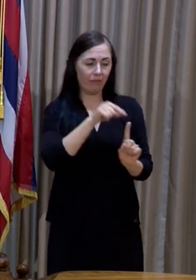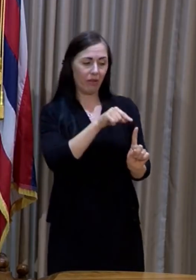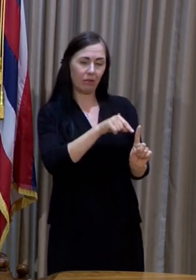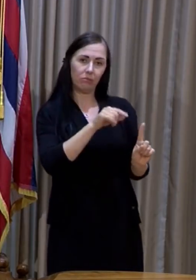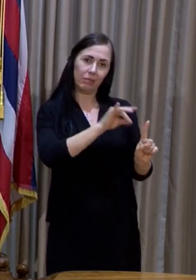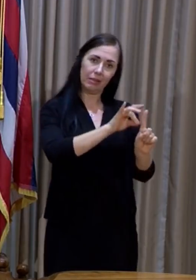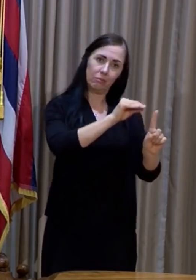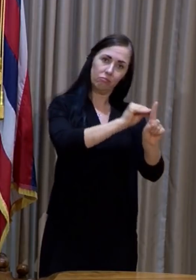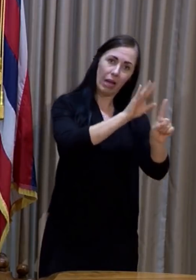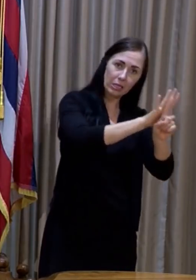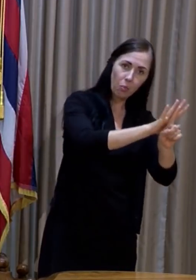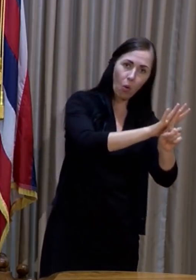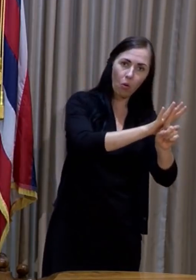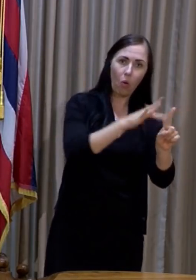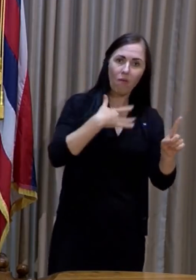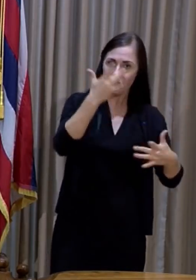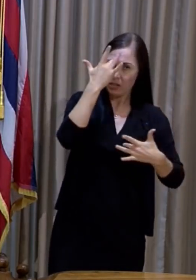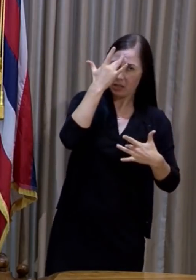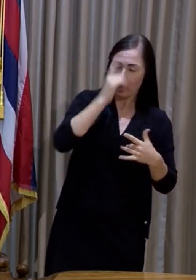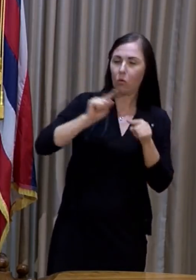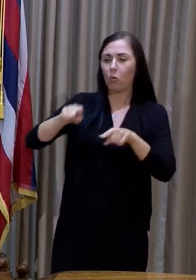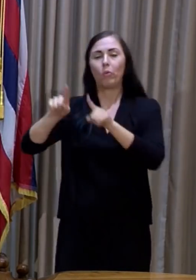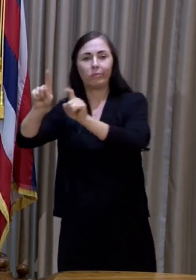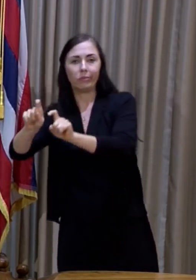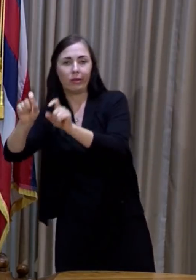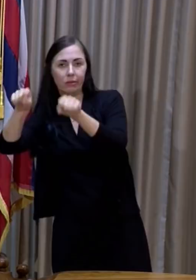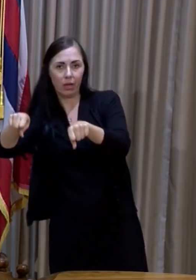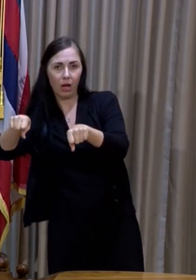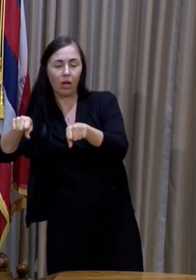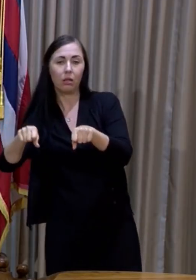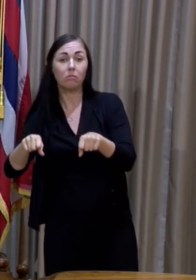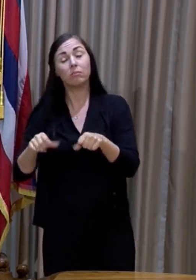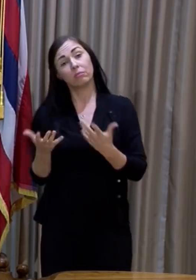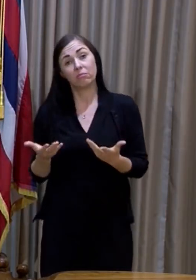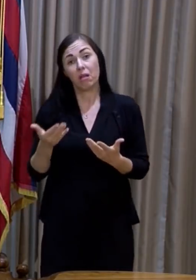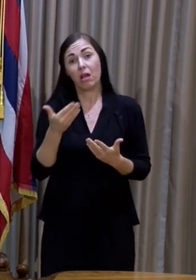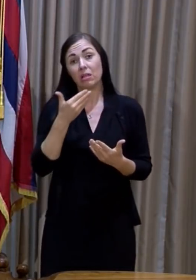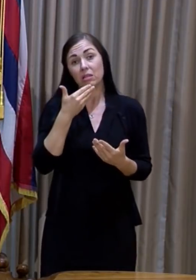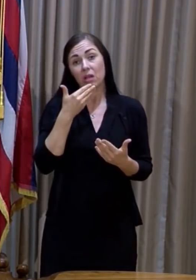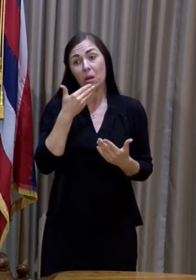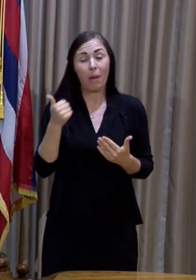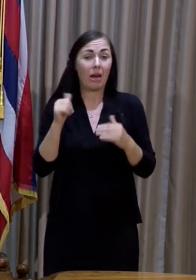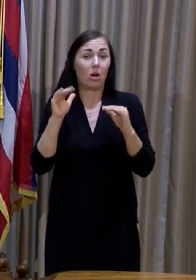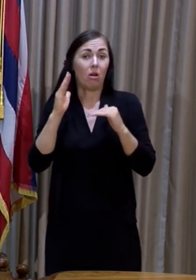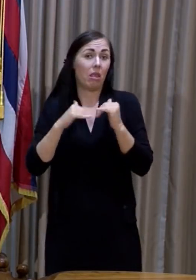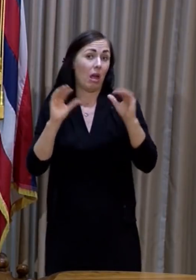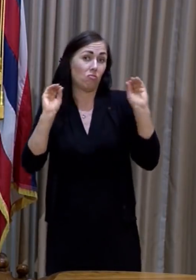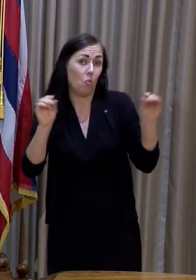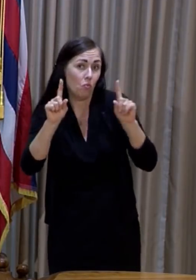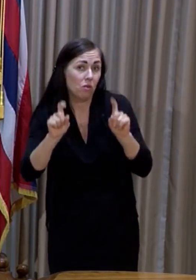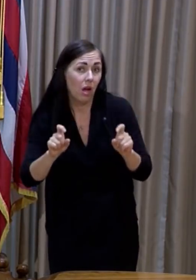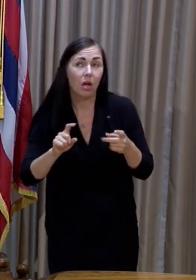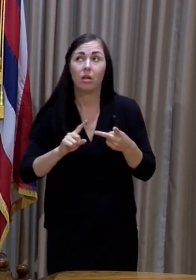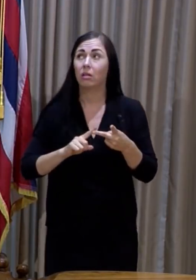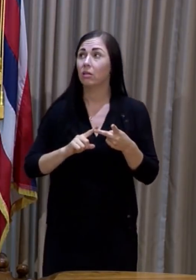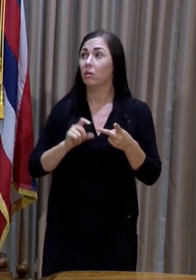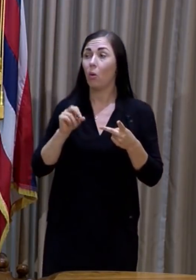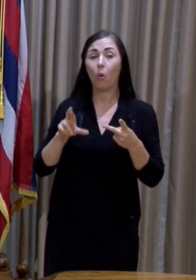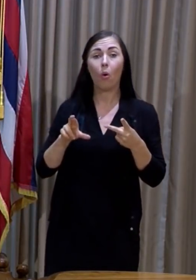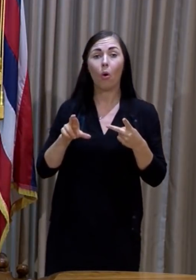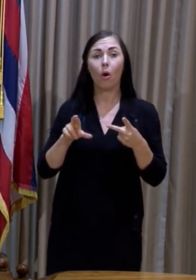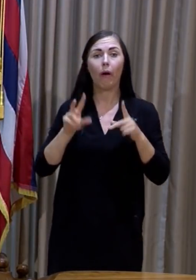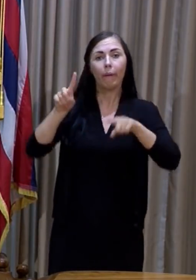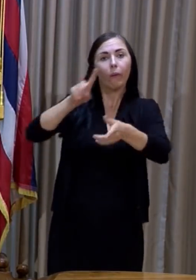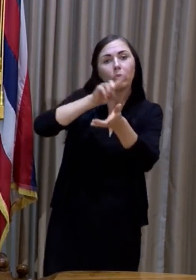or who were having symptoms could get tested. And it's better than not having any testing or having to go and, you know, go to